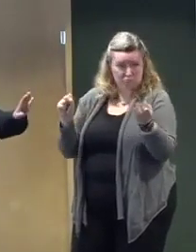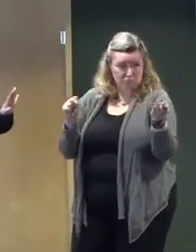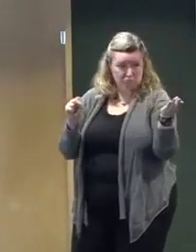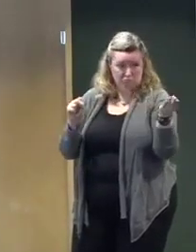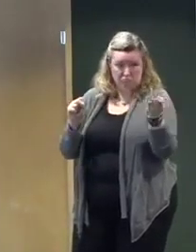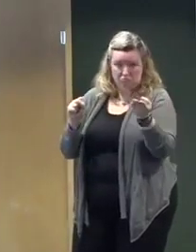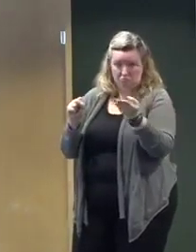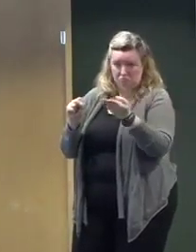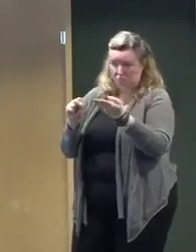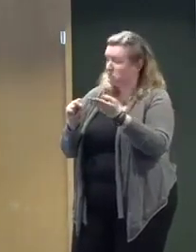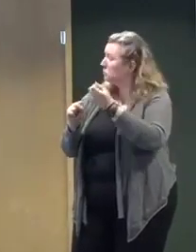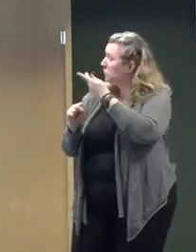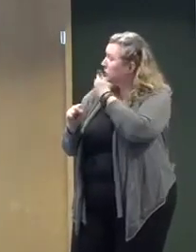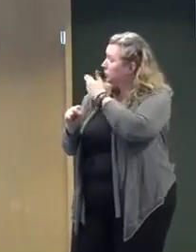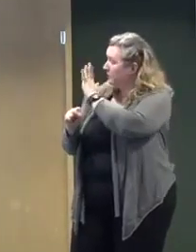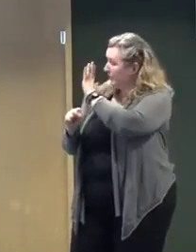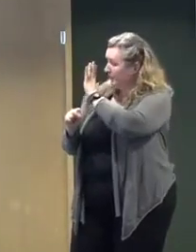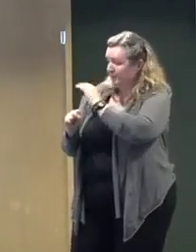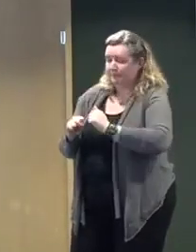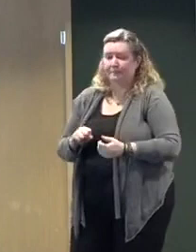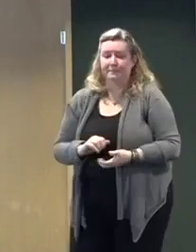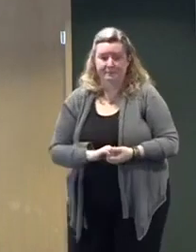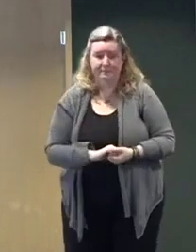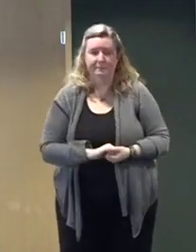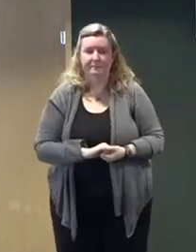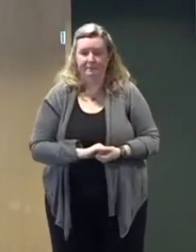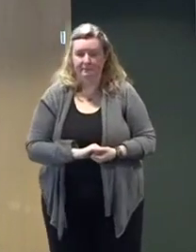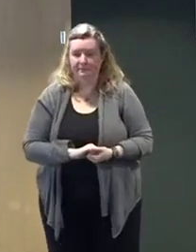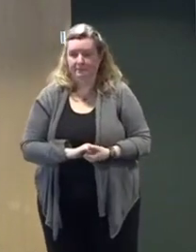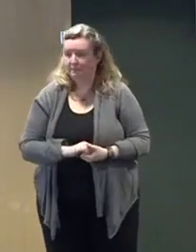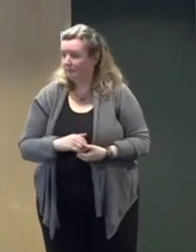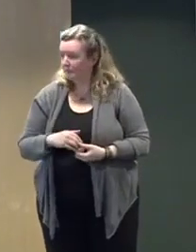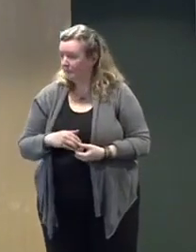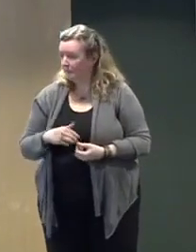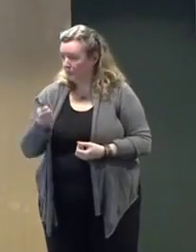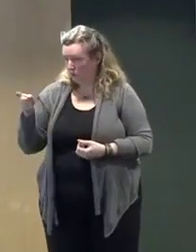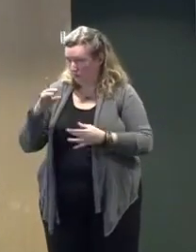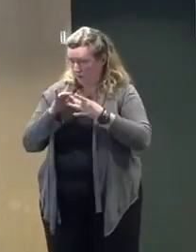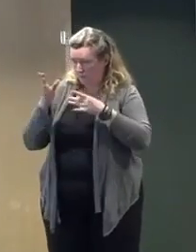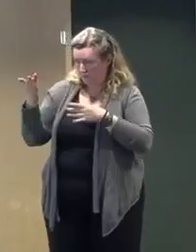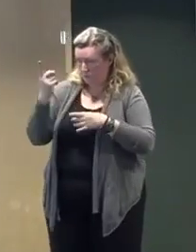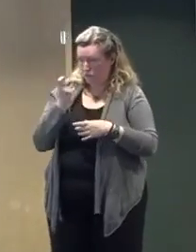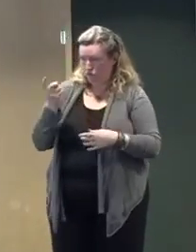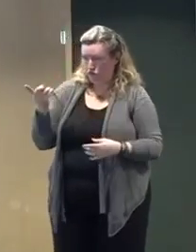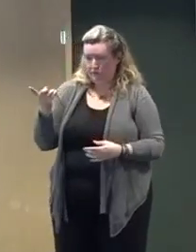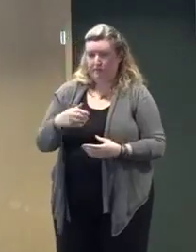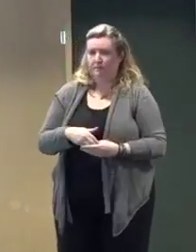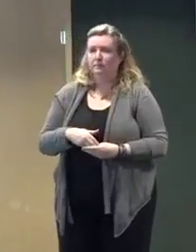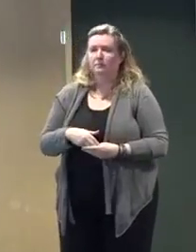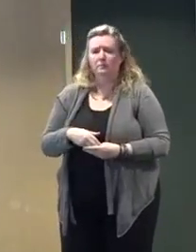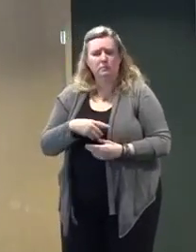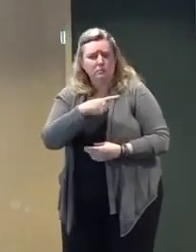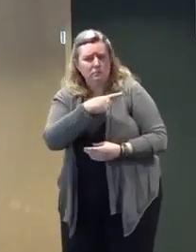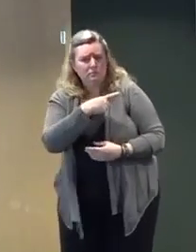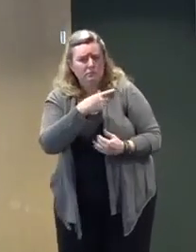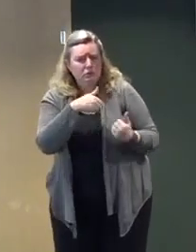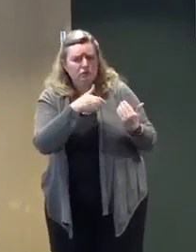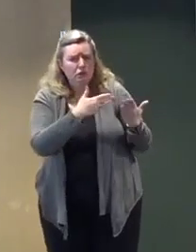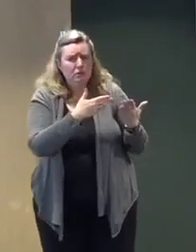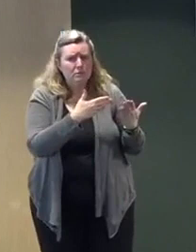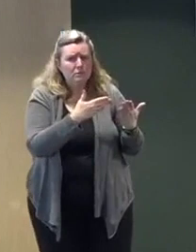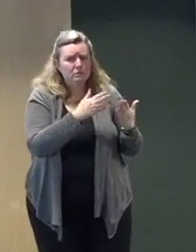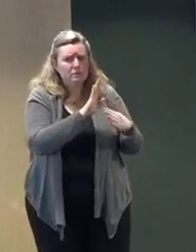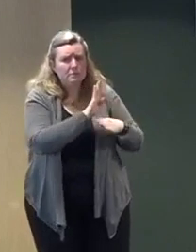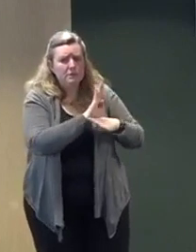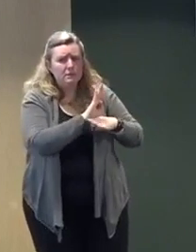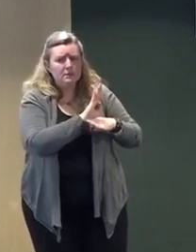Thanks. Thank you. And thanks for hosting us. Anybody got anything else? Please. Governor, are you advising businesses, particularly in the eastern half of the